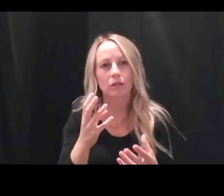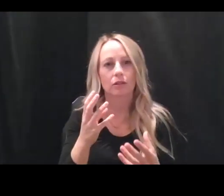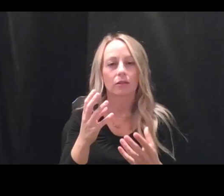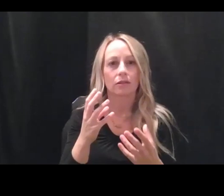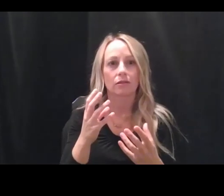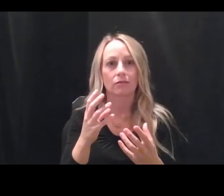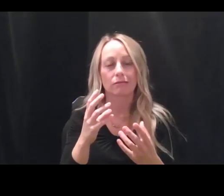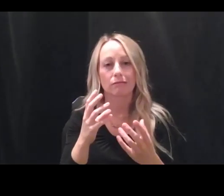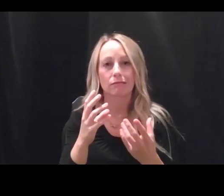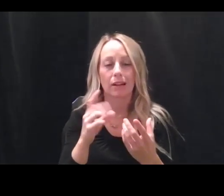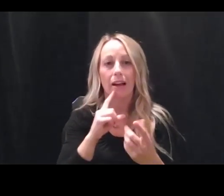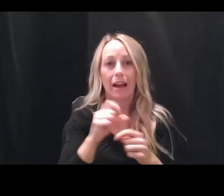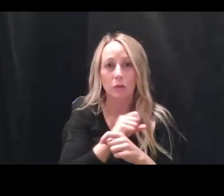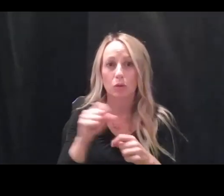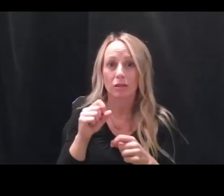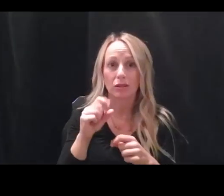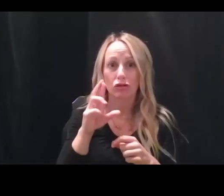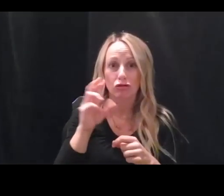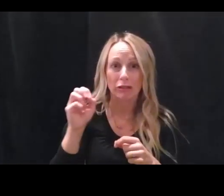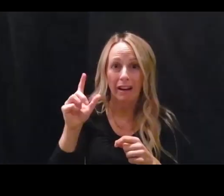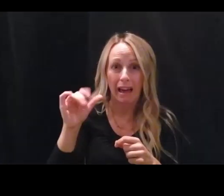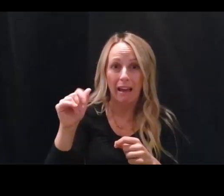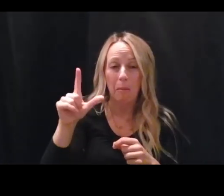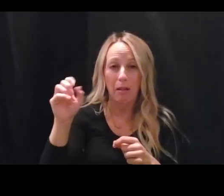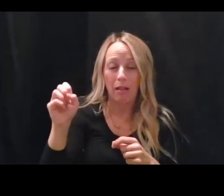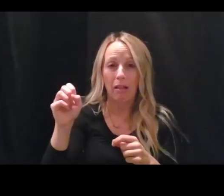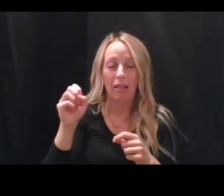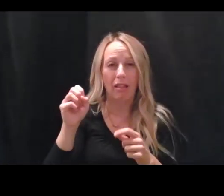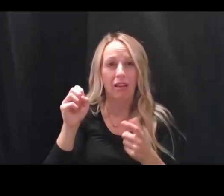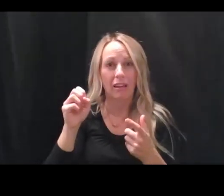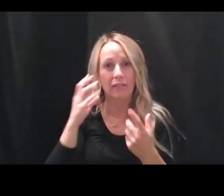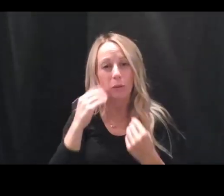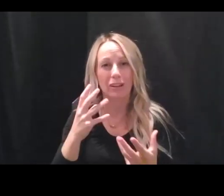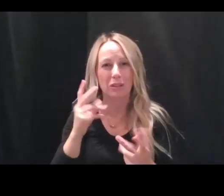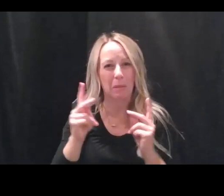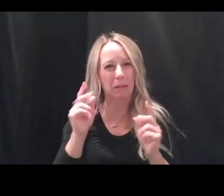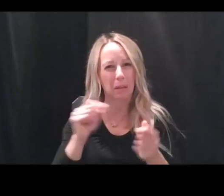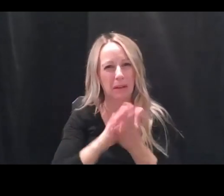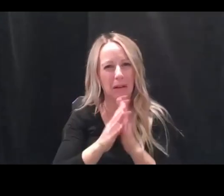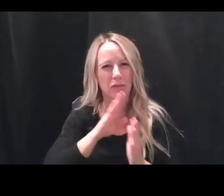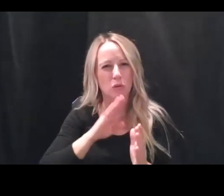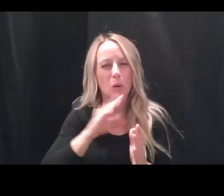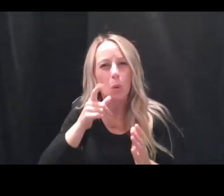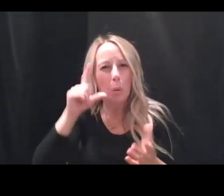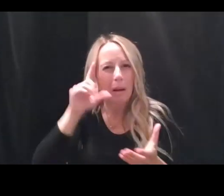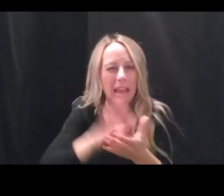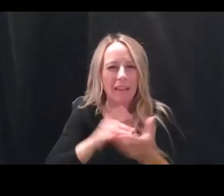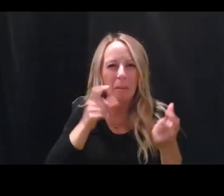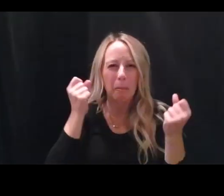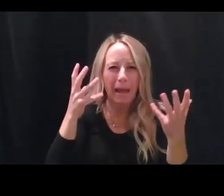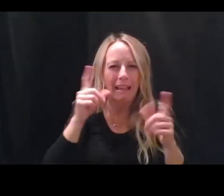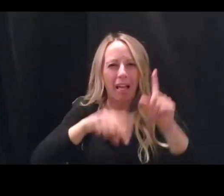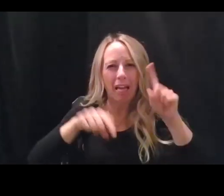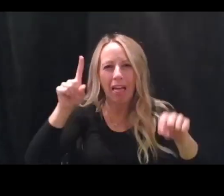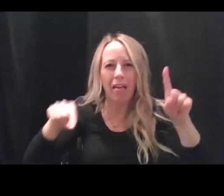the CDC appears to contradict itself sometimes, and people can be frustrated. So what is your suggestion for where individuals should look for